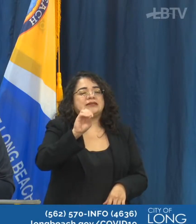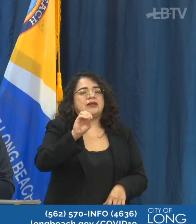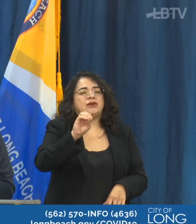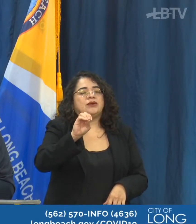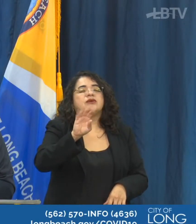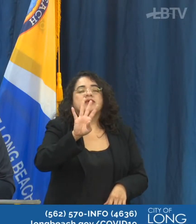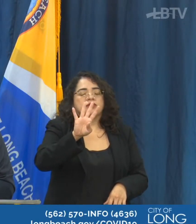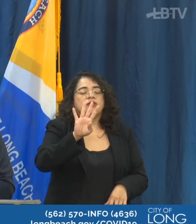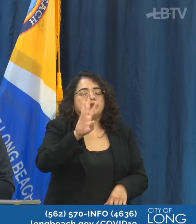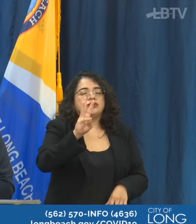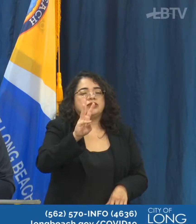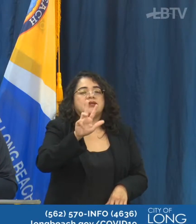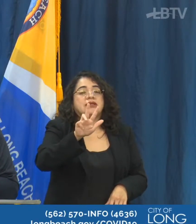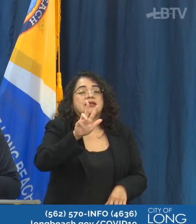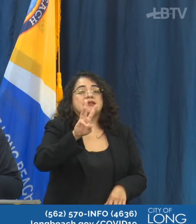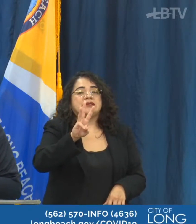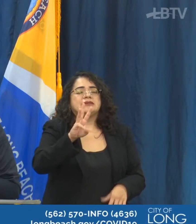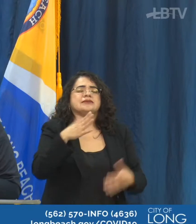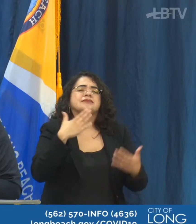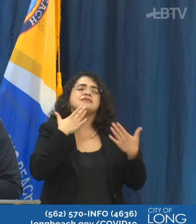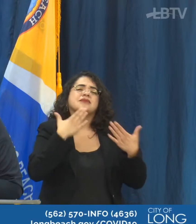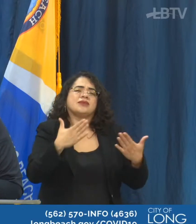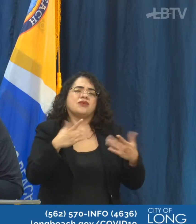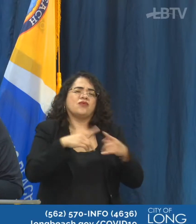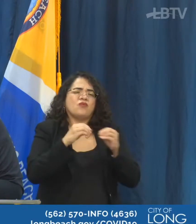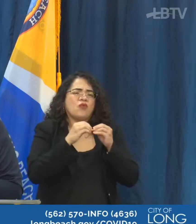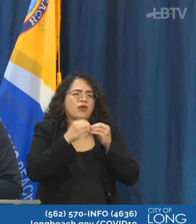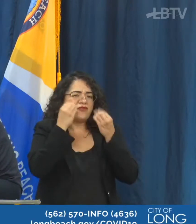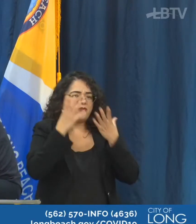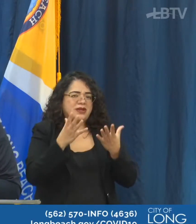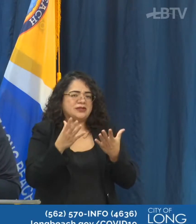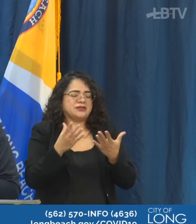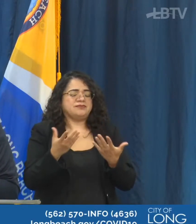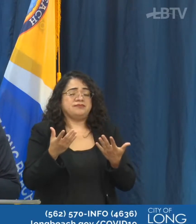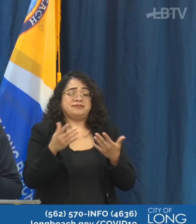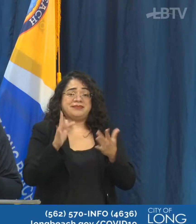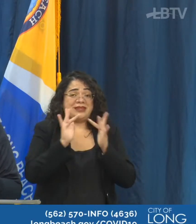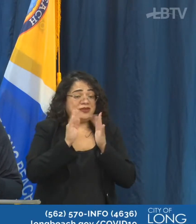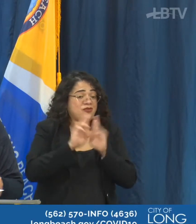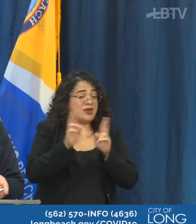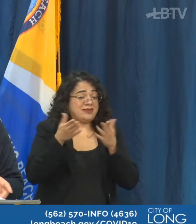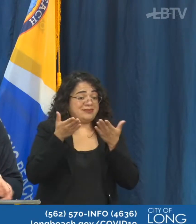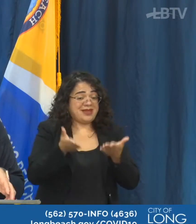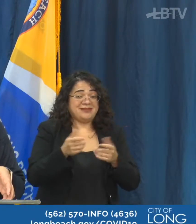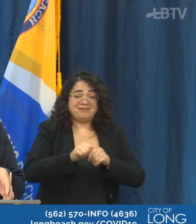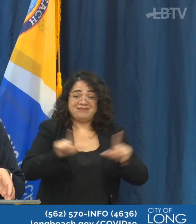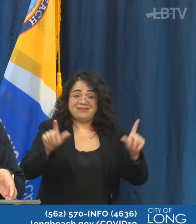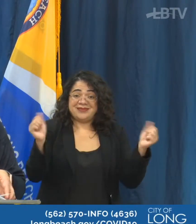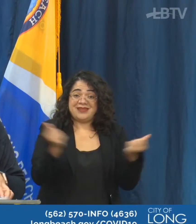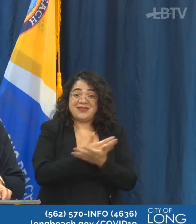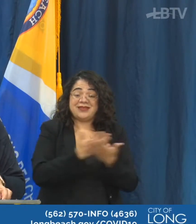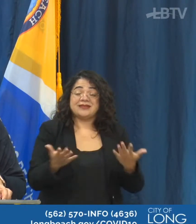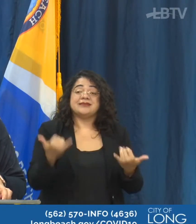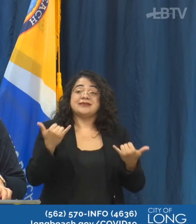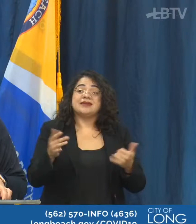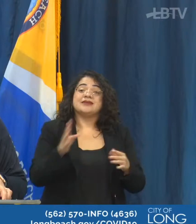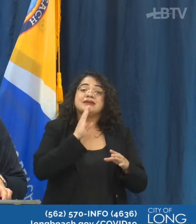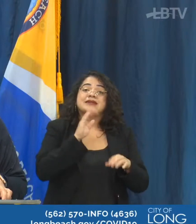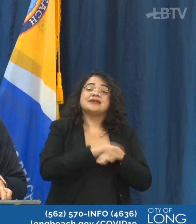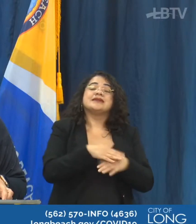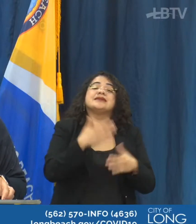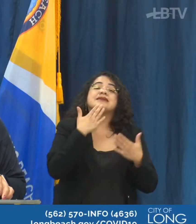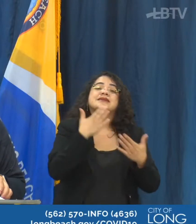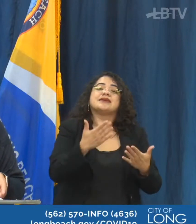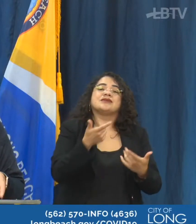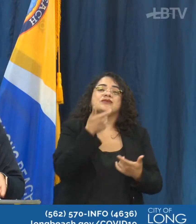cuatro seis tres seis muchas gracias por acompañarnos esta tarde es todo por hoy that's all for today thank you so much